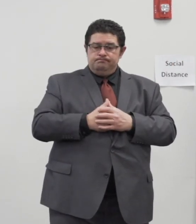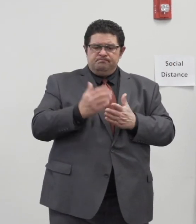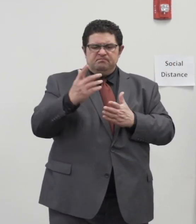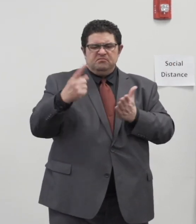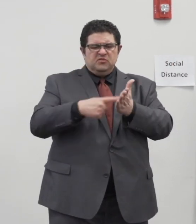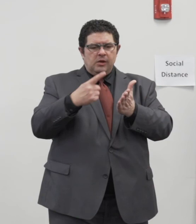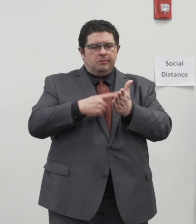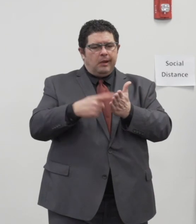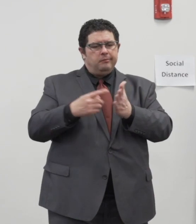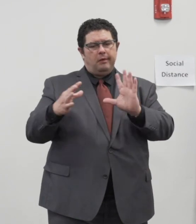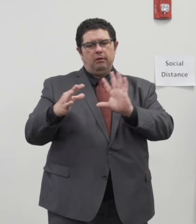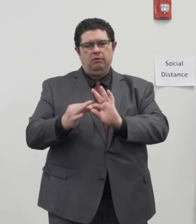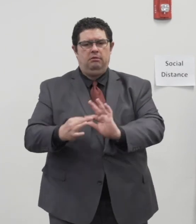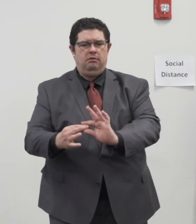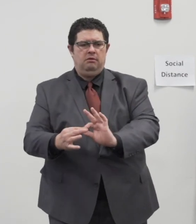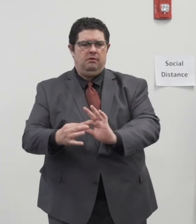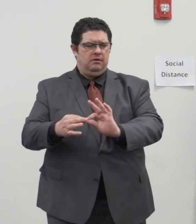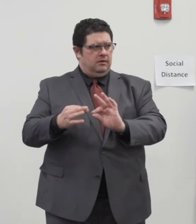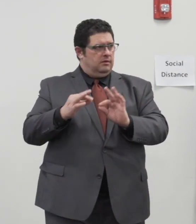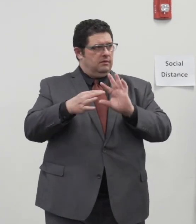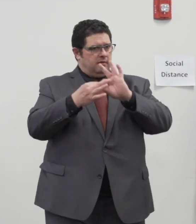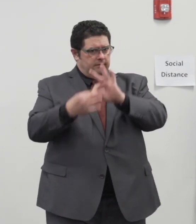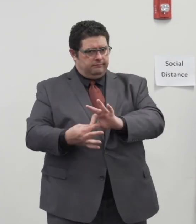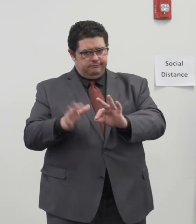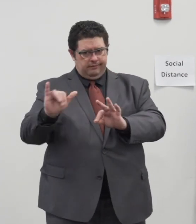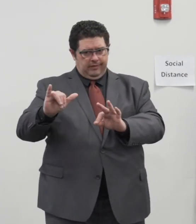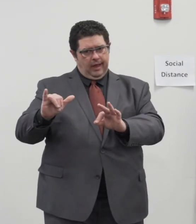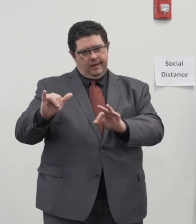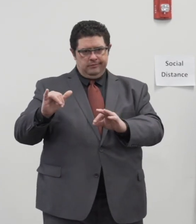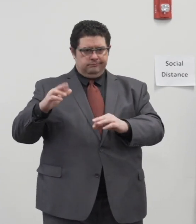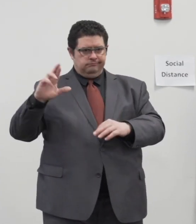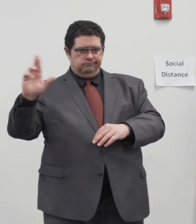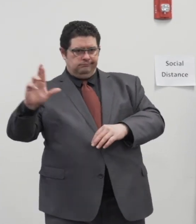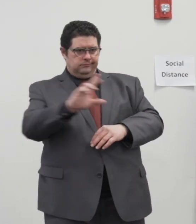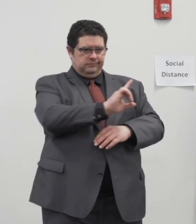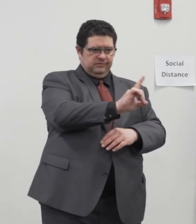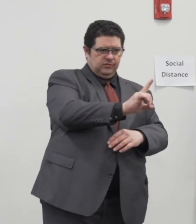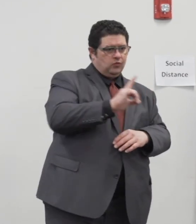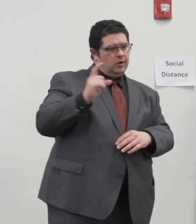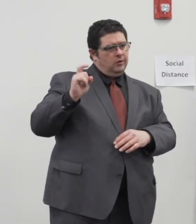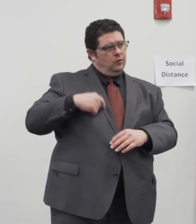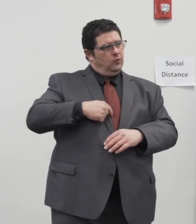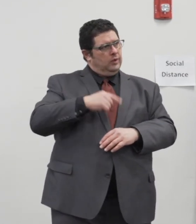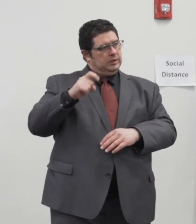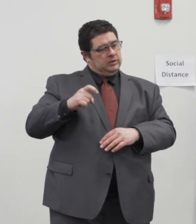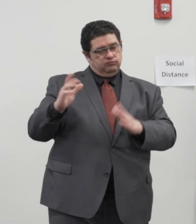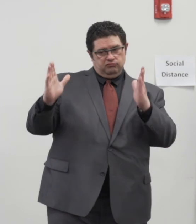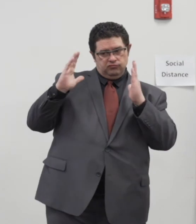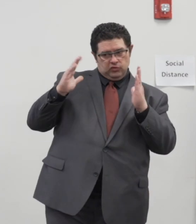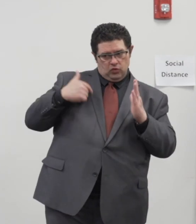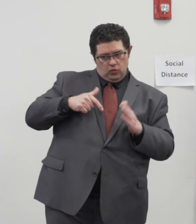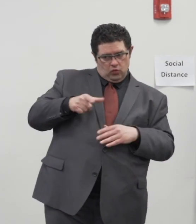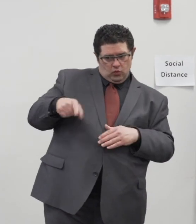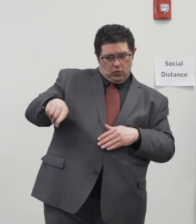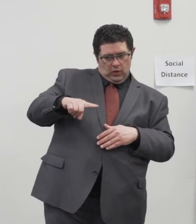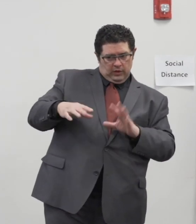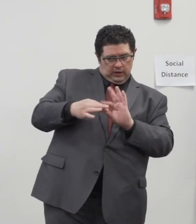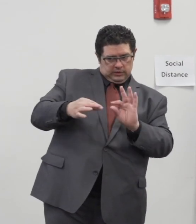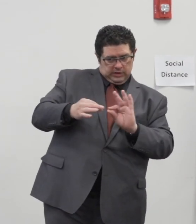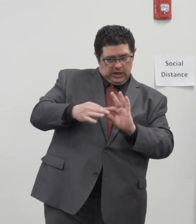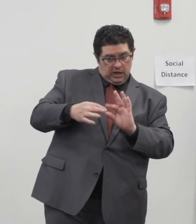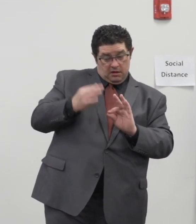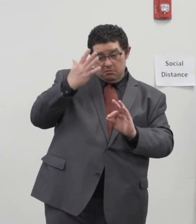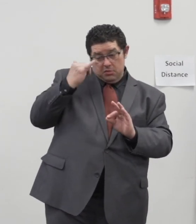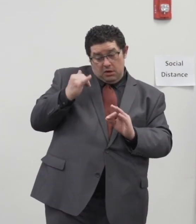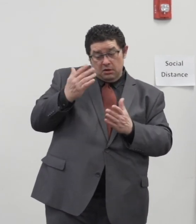sometimes accompanies those positions and we have to look behind that and listen to what they have to say because sometimes behind that rhetoric is still